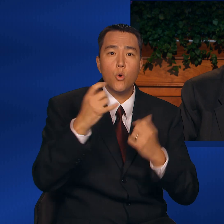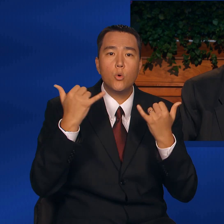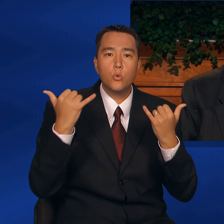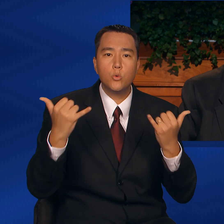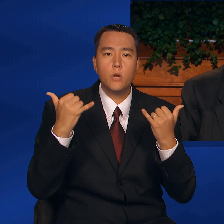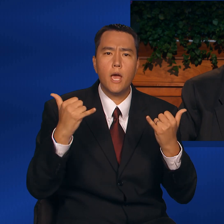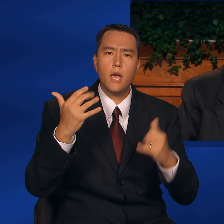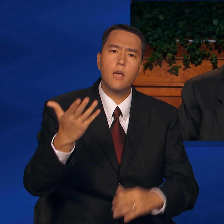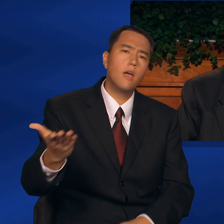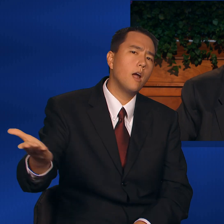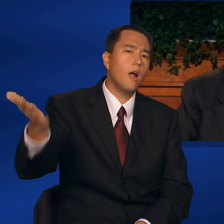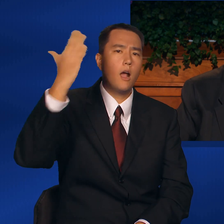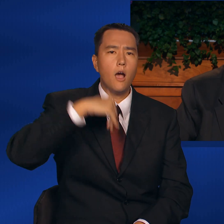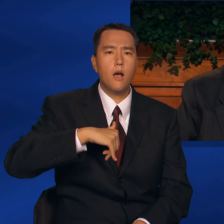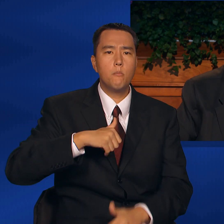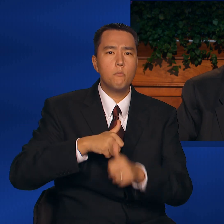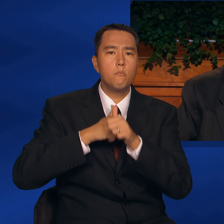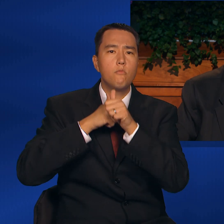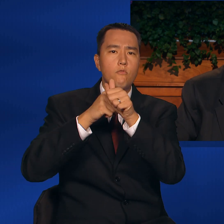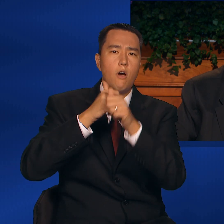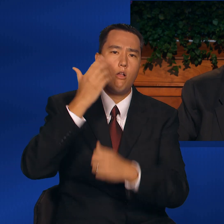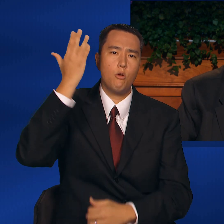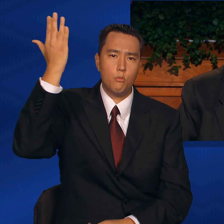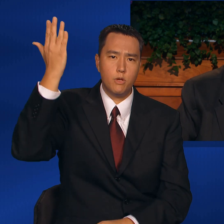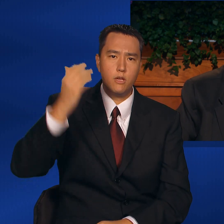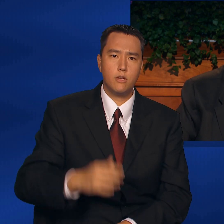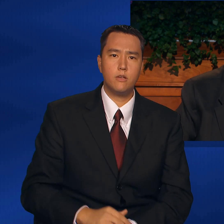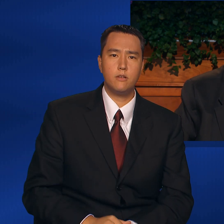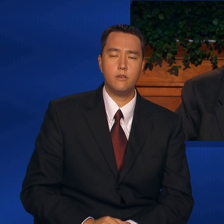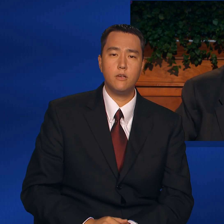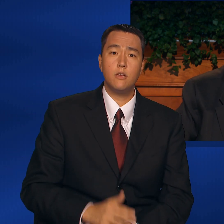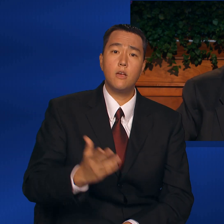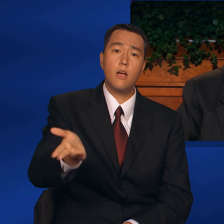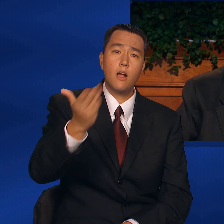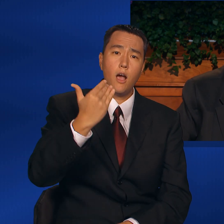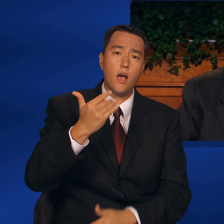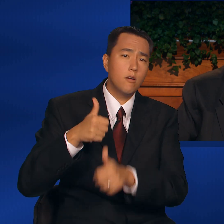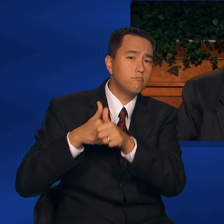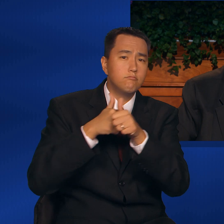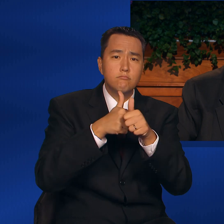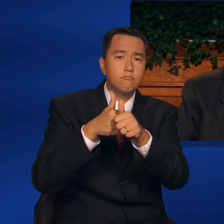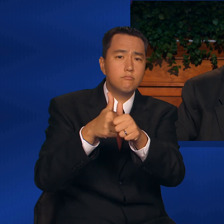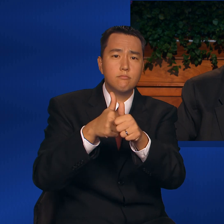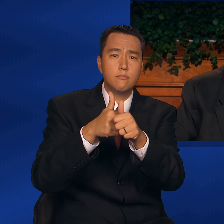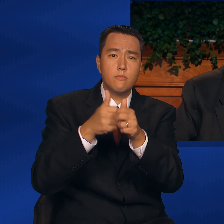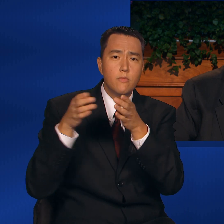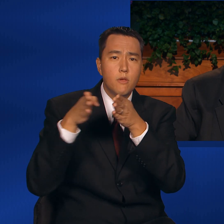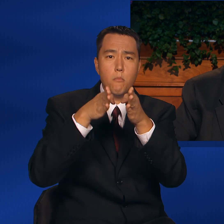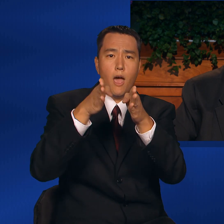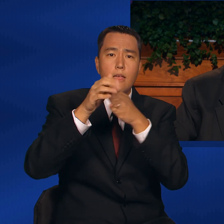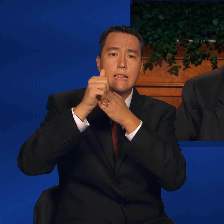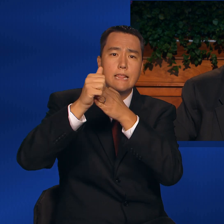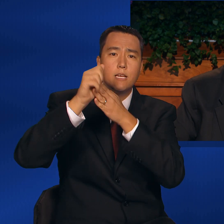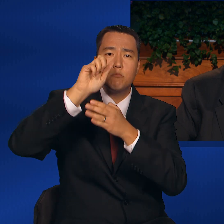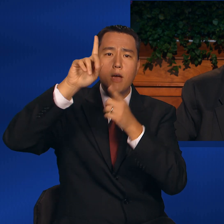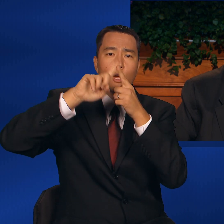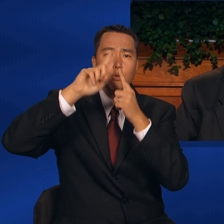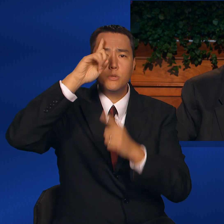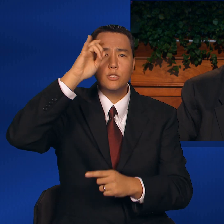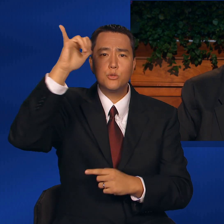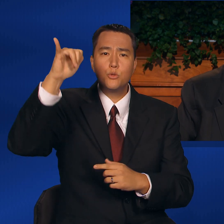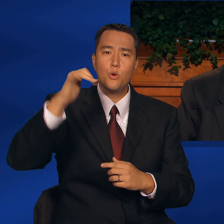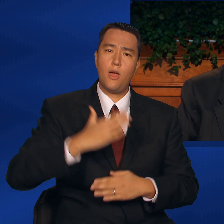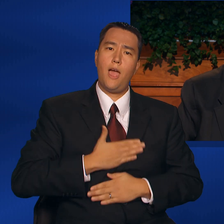come, follow me. Come walk the path that leads to eternal happiness,